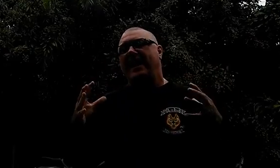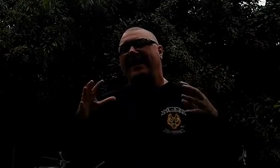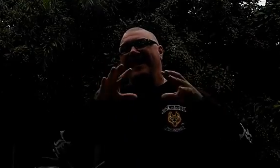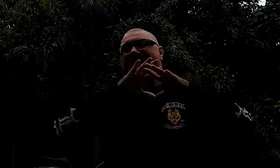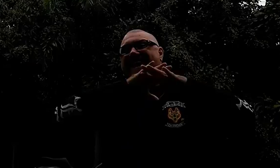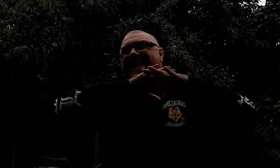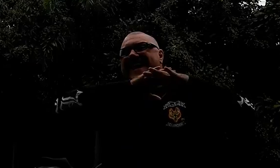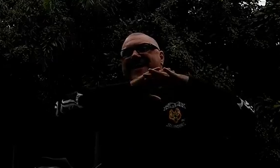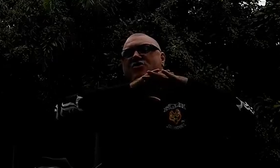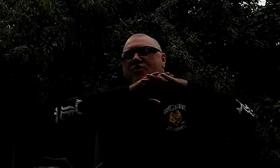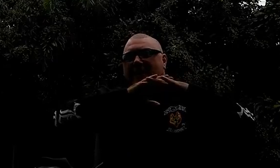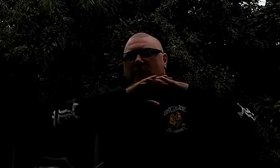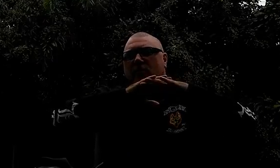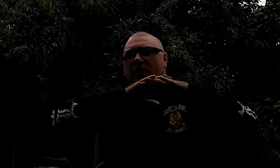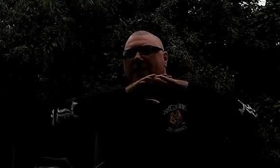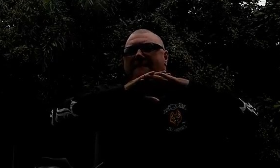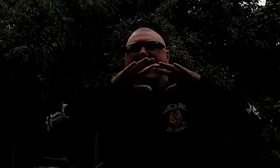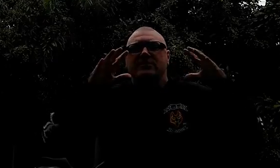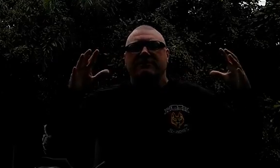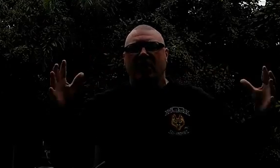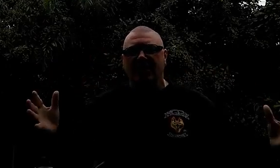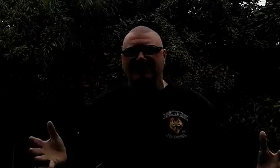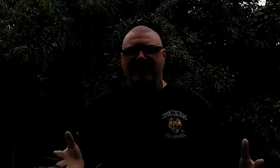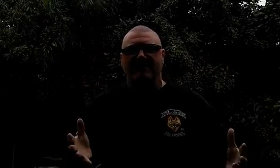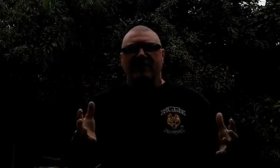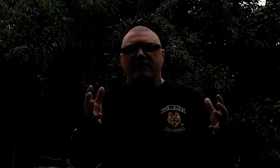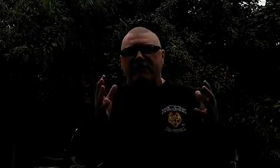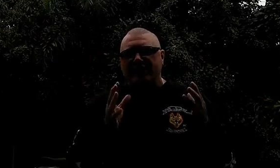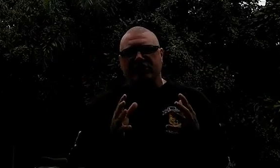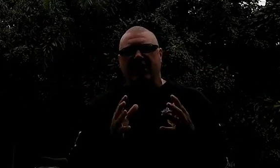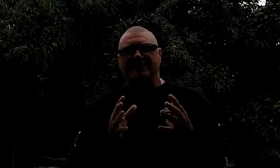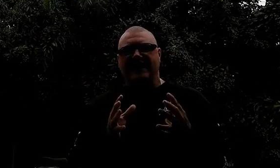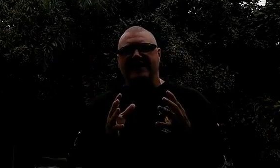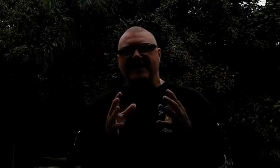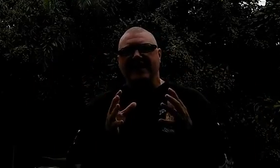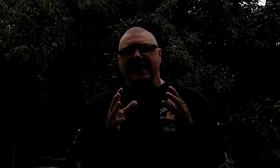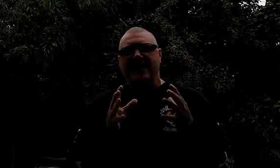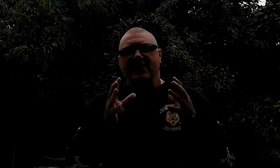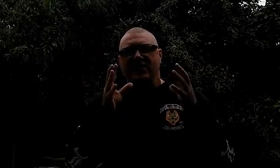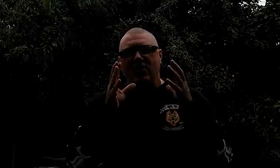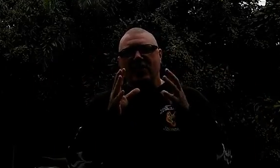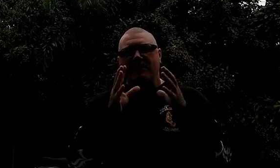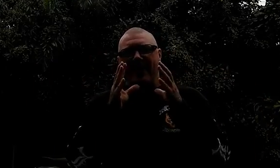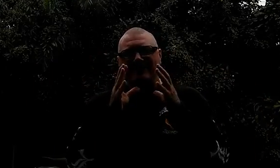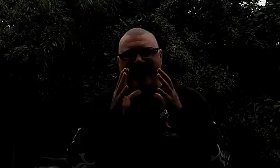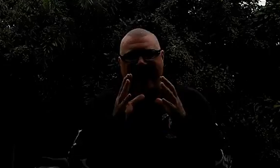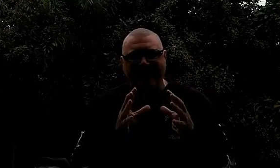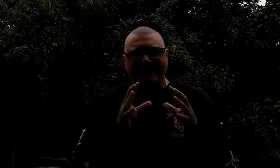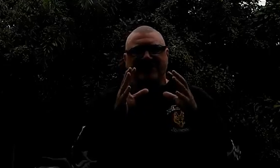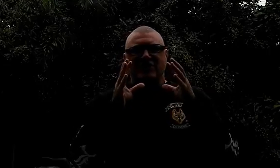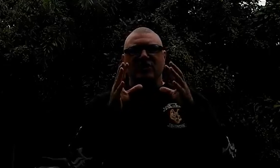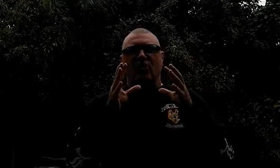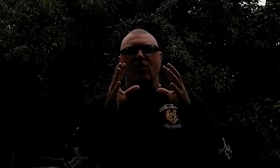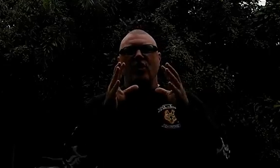pack, an incredible amount of content, fresh content, yeah, that you're going to be able to add to your